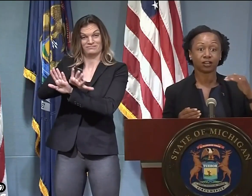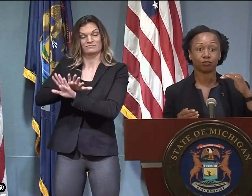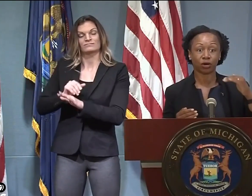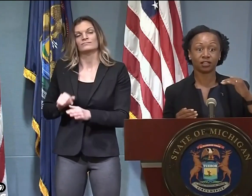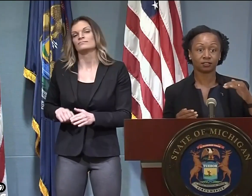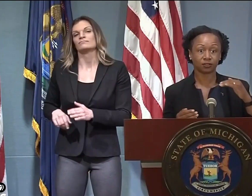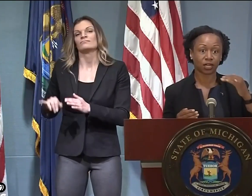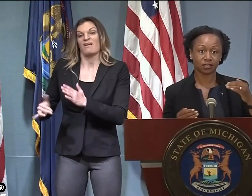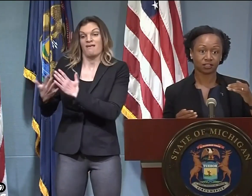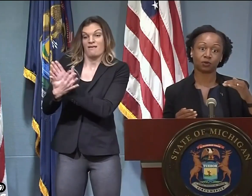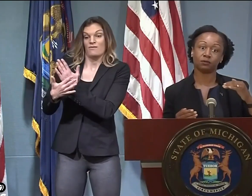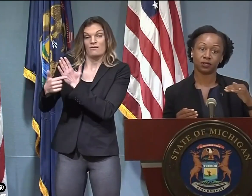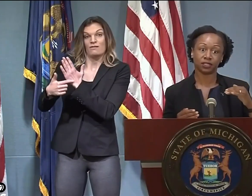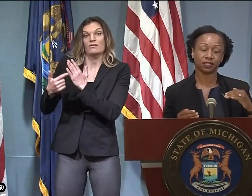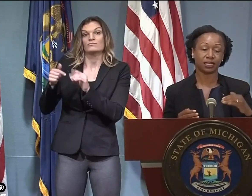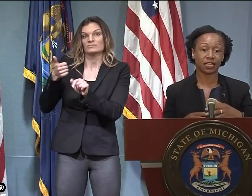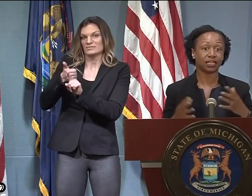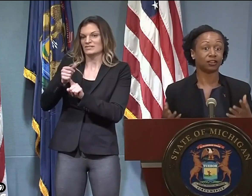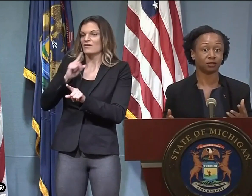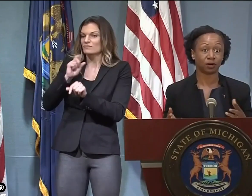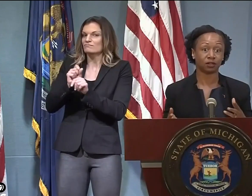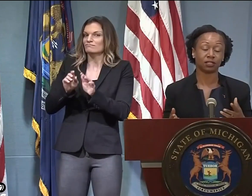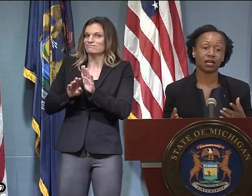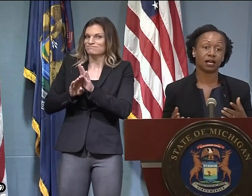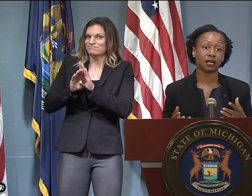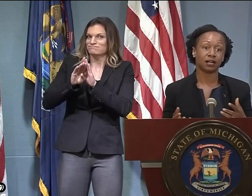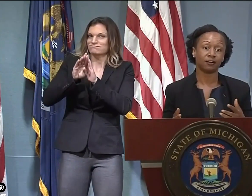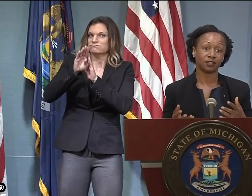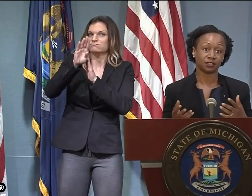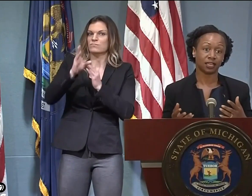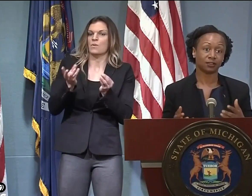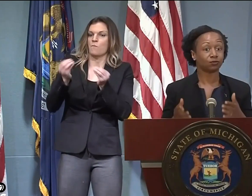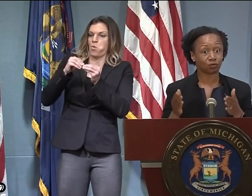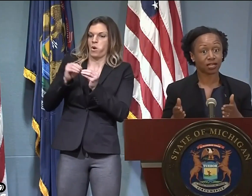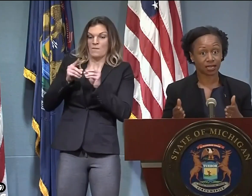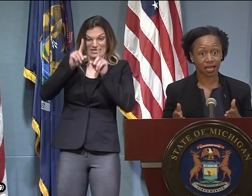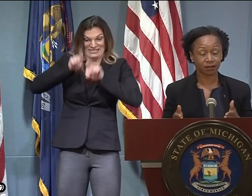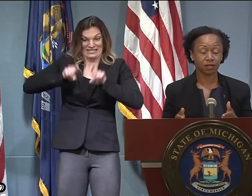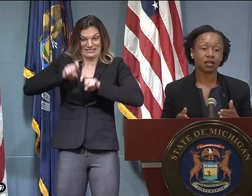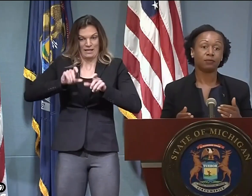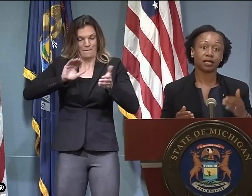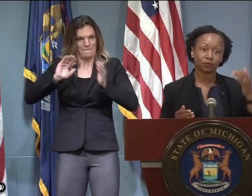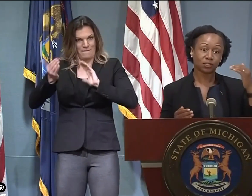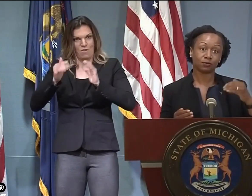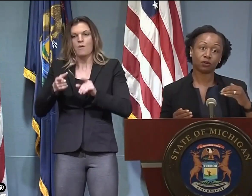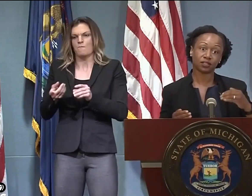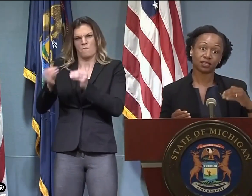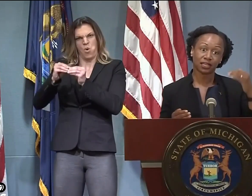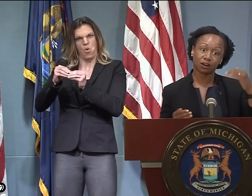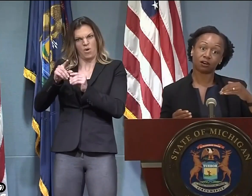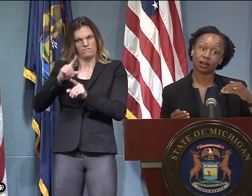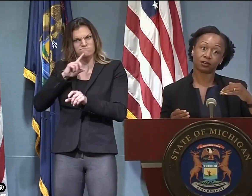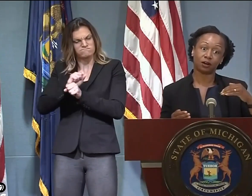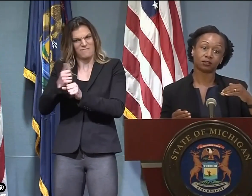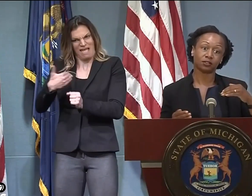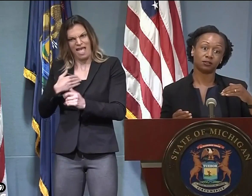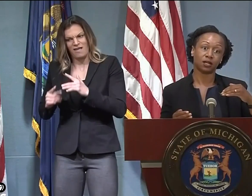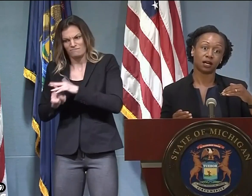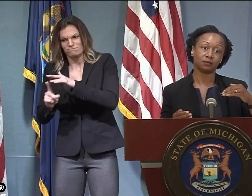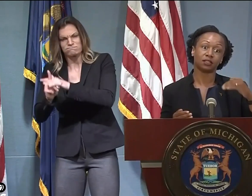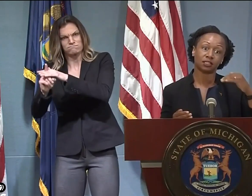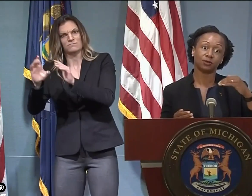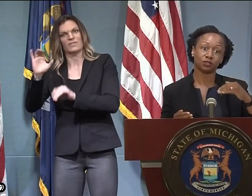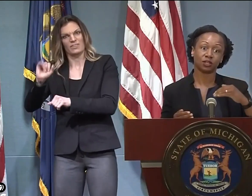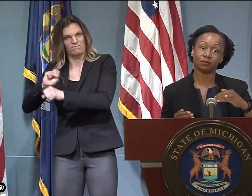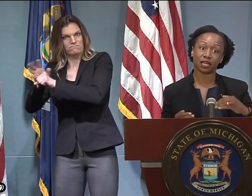in Grand Rapids is that they have a higher rate for cases per million than any other part of the state right now, but